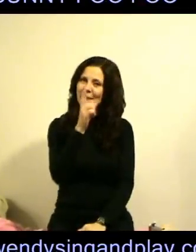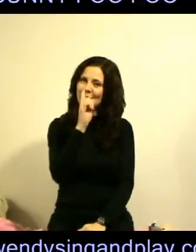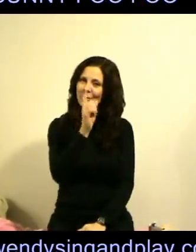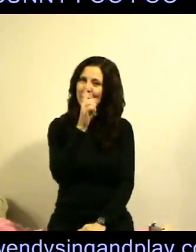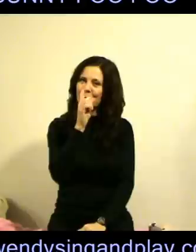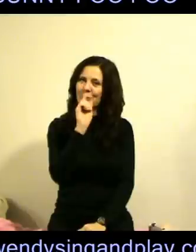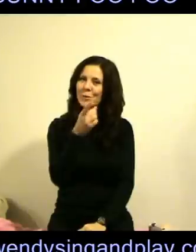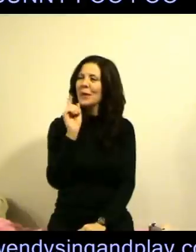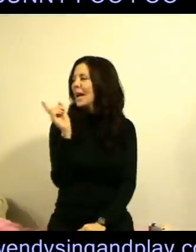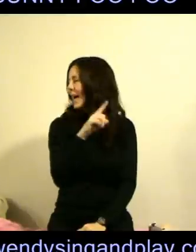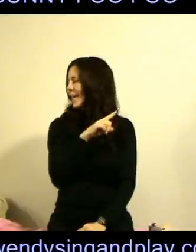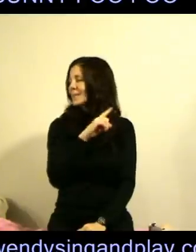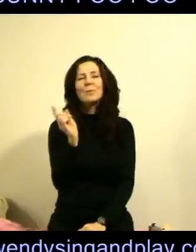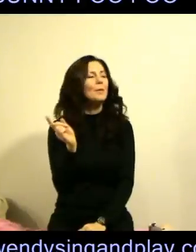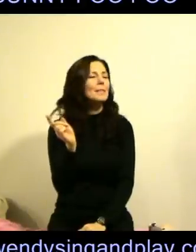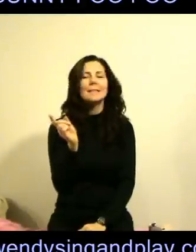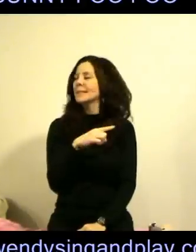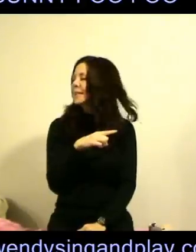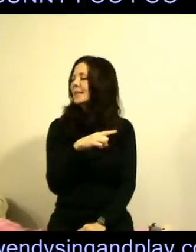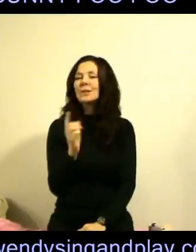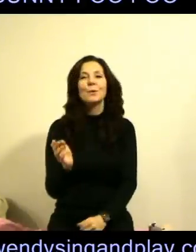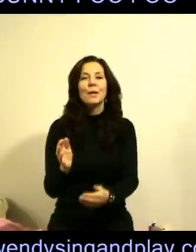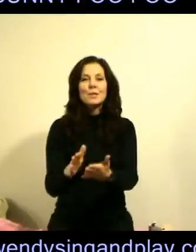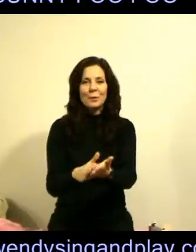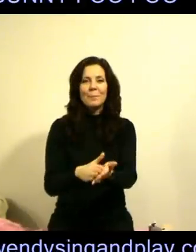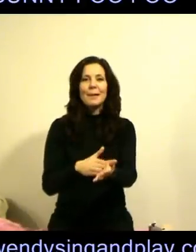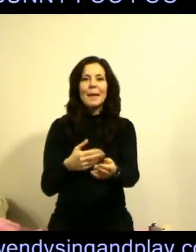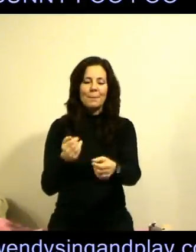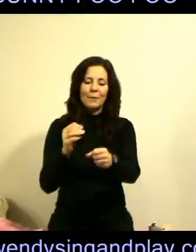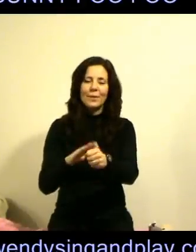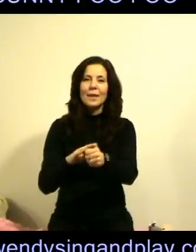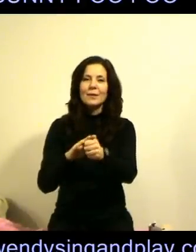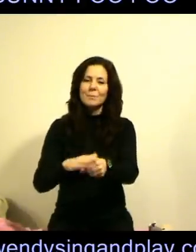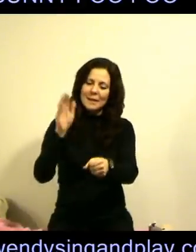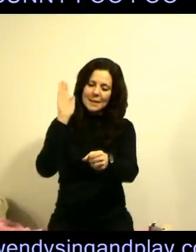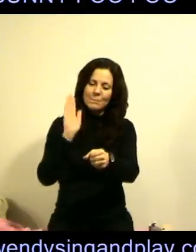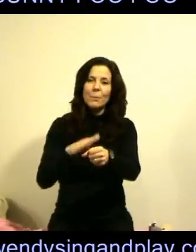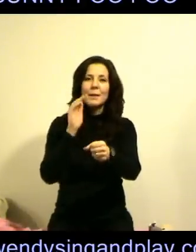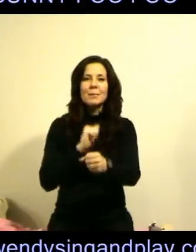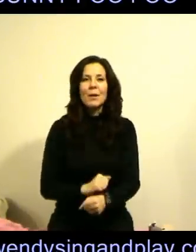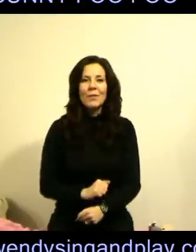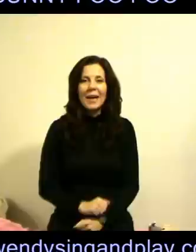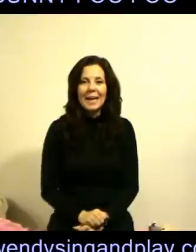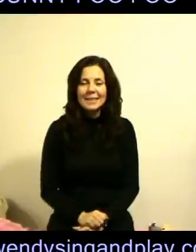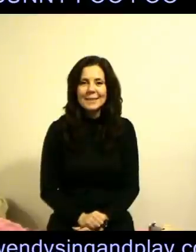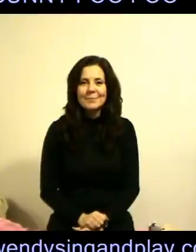bunny foo-foo I don't want to see you, sweeping up the field mice and bopping them on the head.